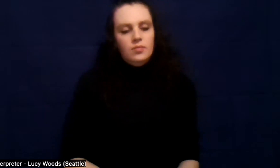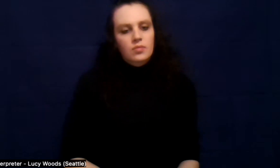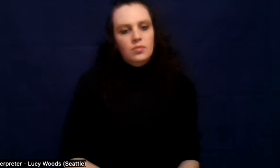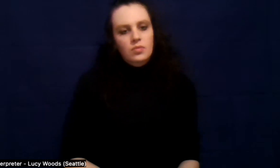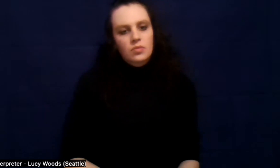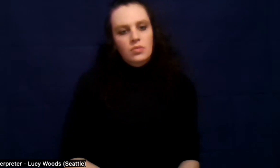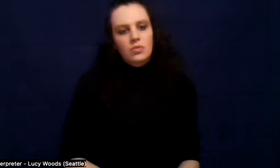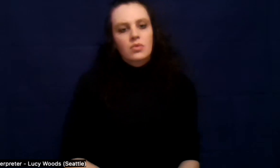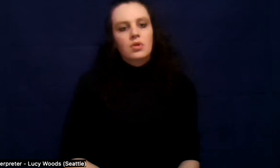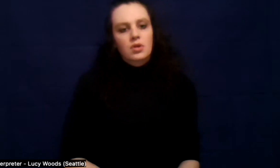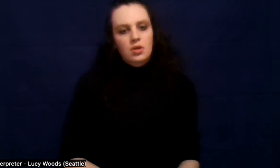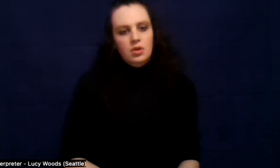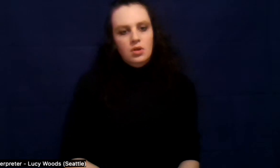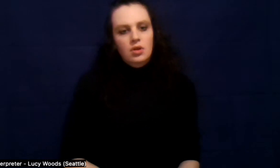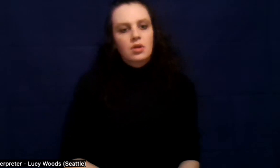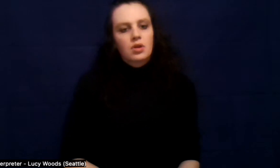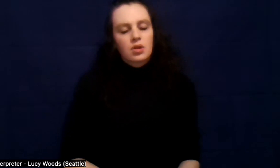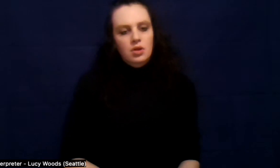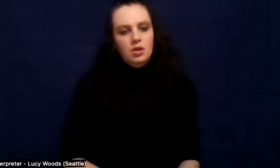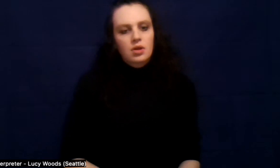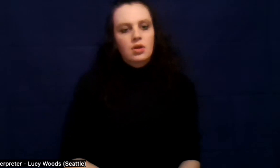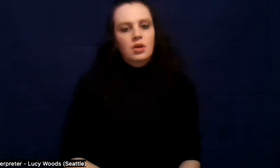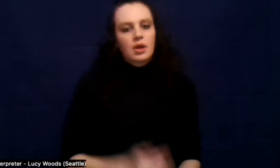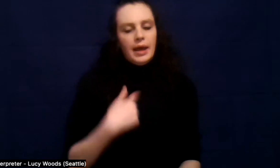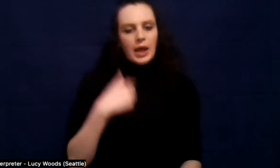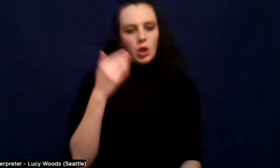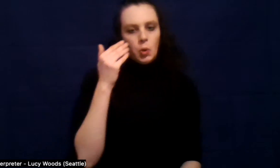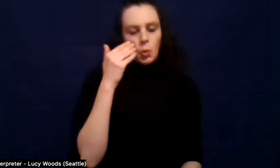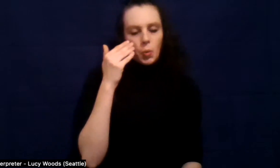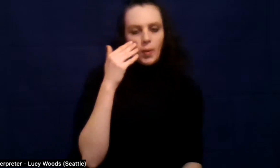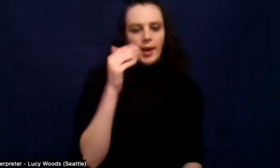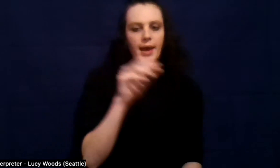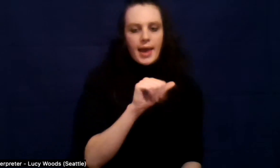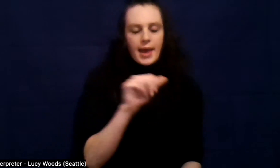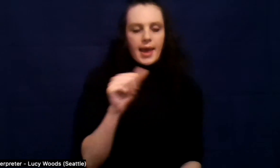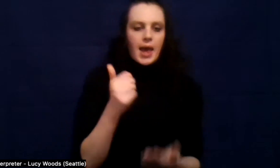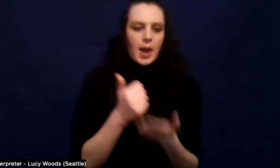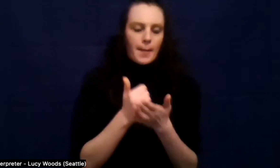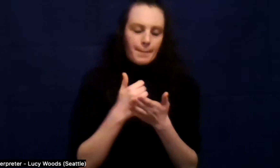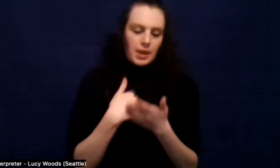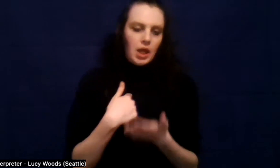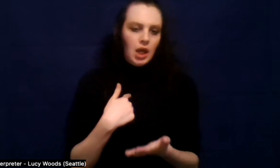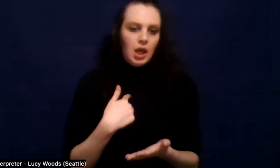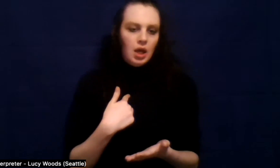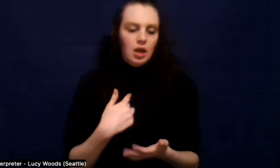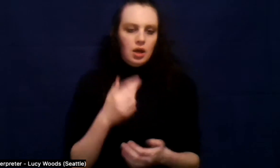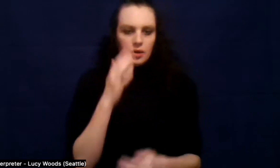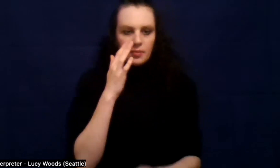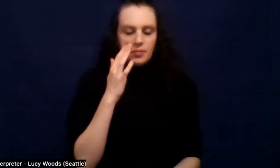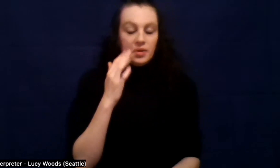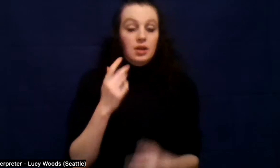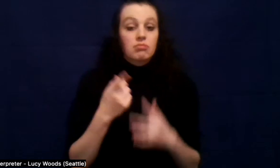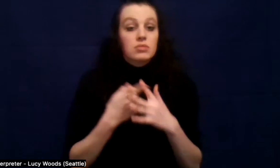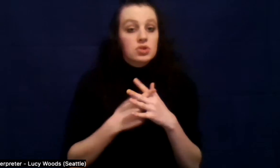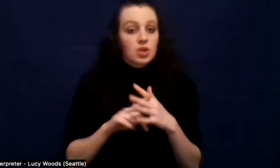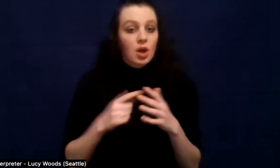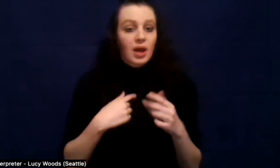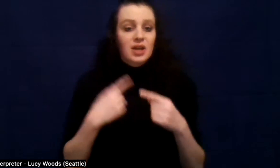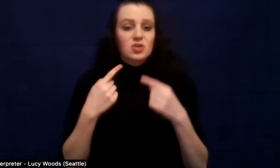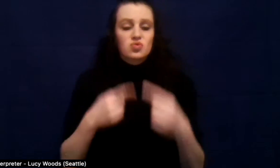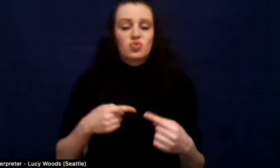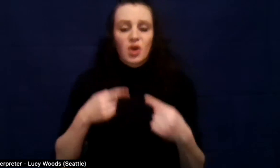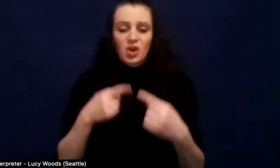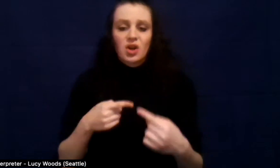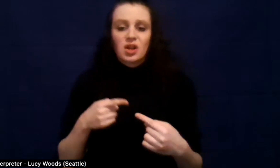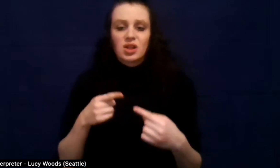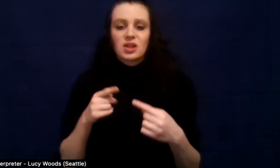that would help. Um, I struggled a lot in the beginning with the God idea.